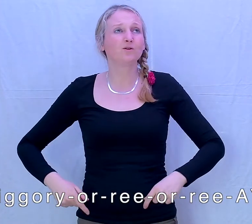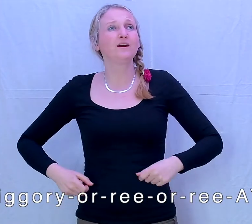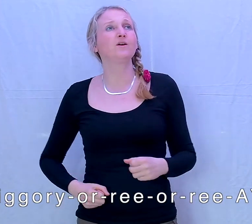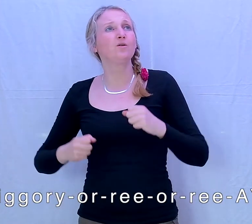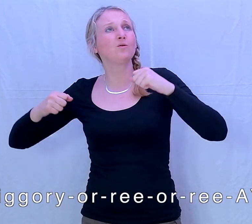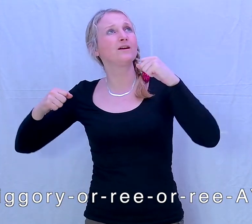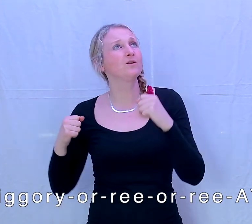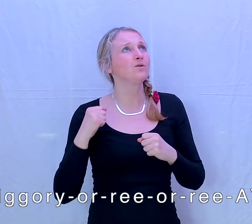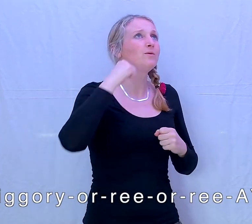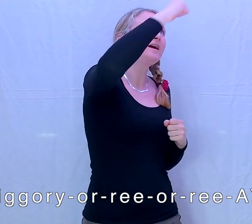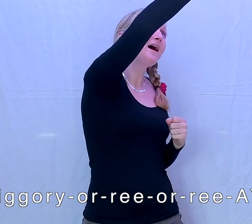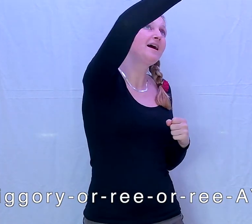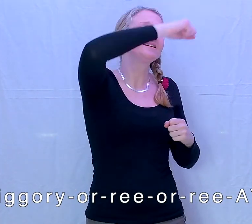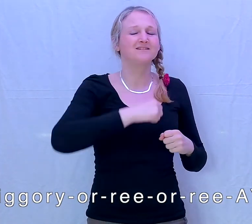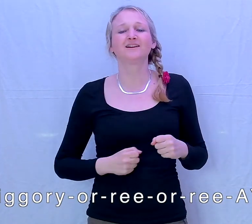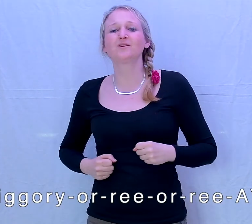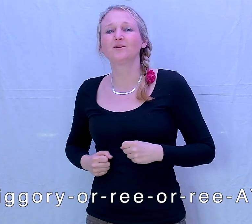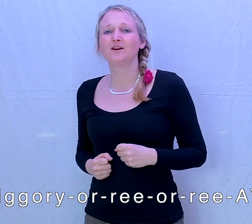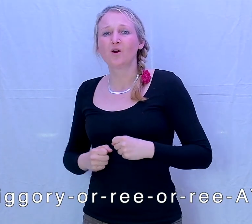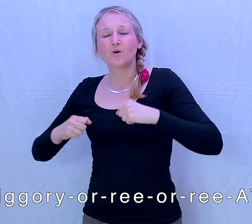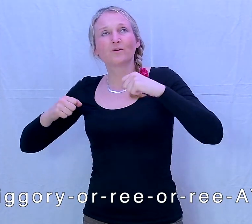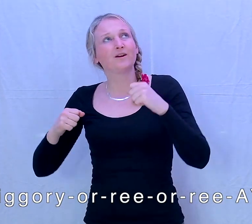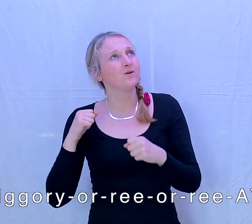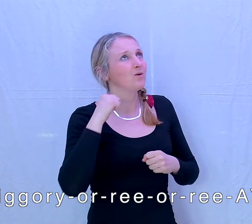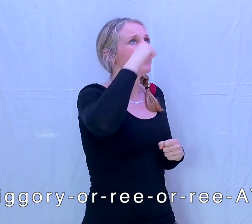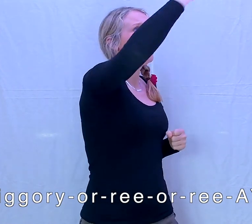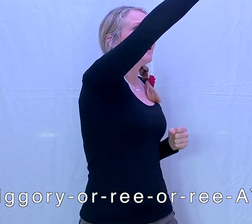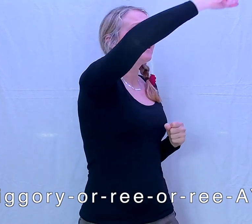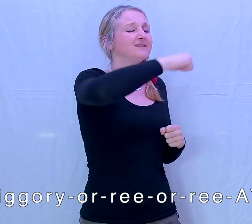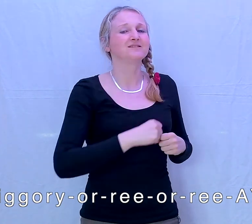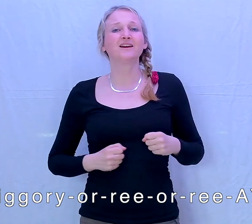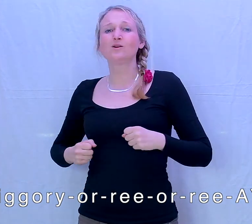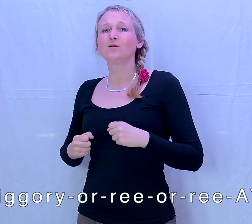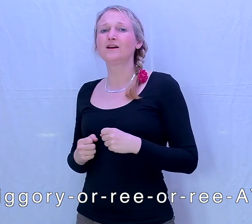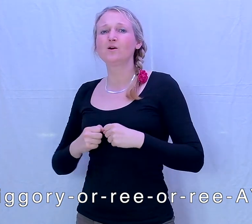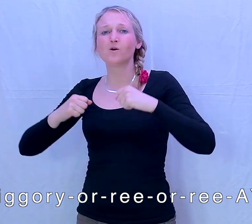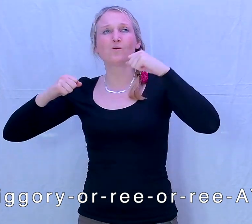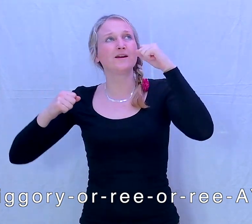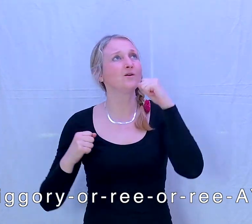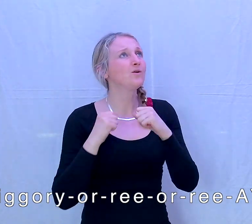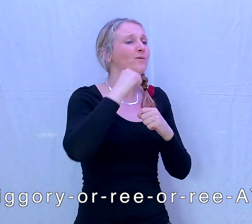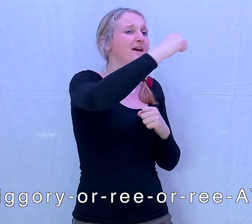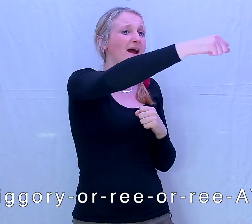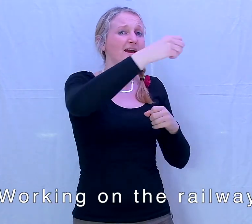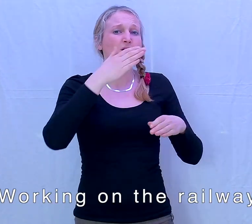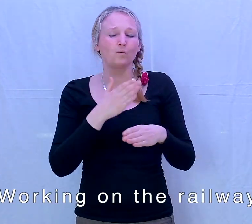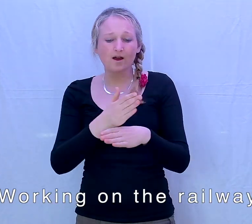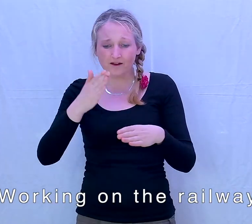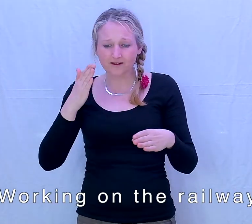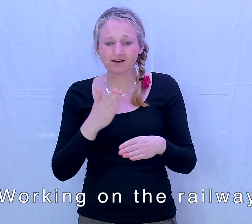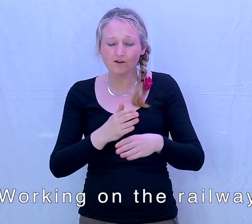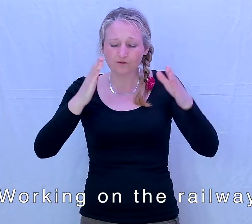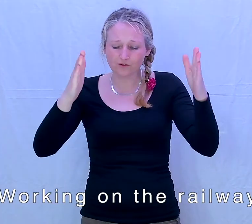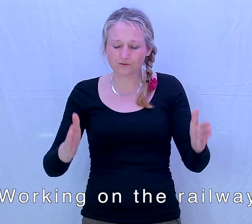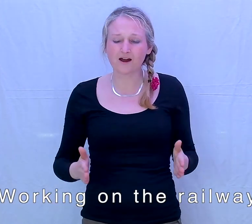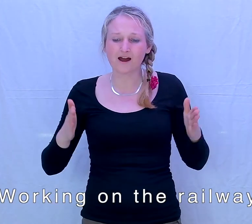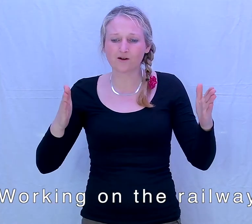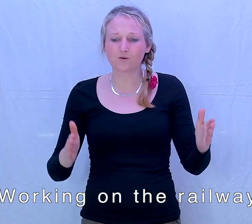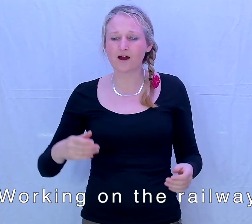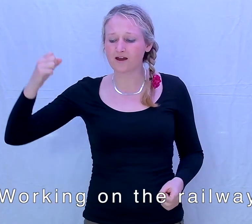Tiggery-oh-ree-oh-ree-oh-ah, Tiggery-oh-ree-oh-ree-oh-ay, Tiggery-oh-ree-oh-ree-ree-oh-ay, working on the railway.